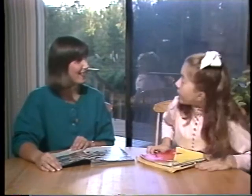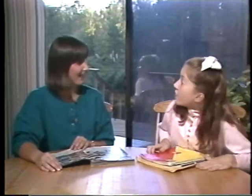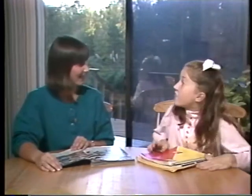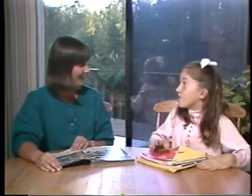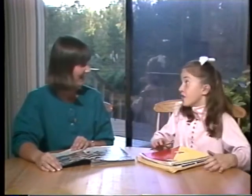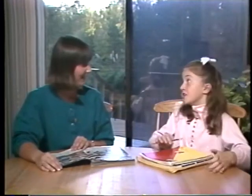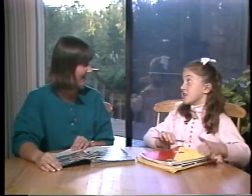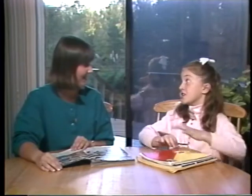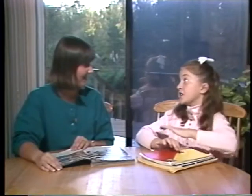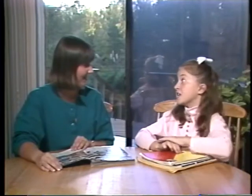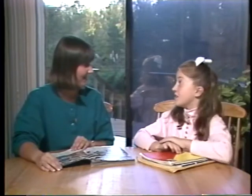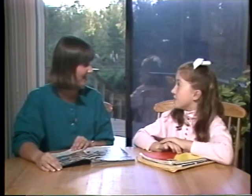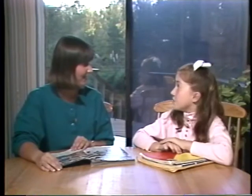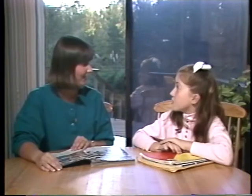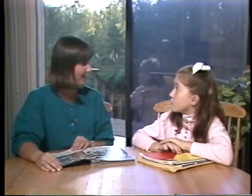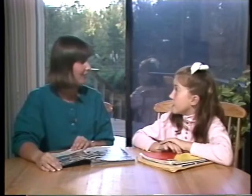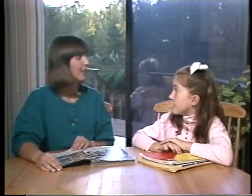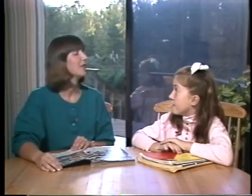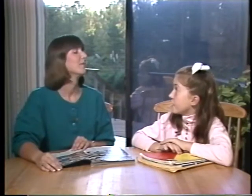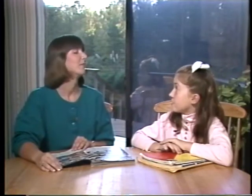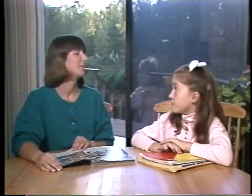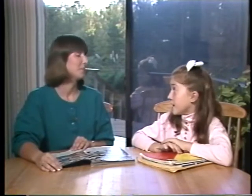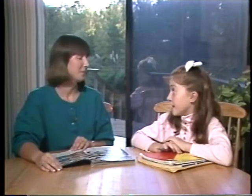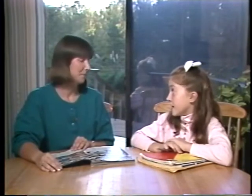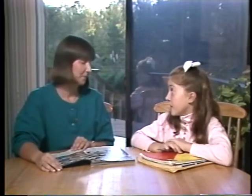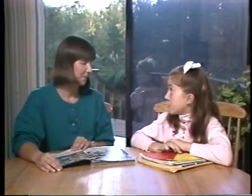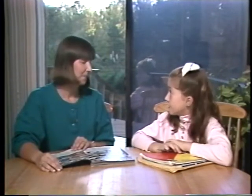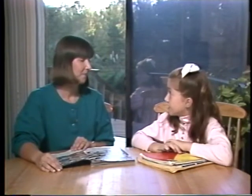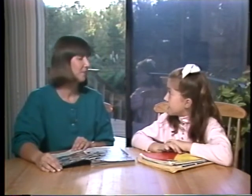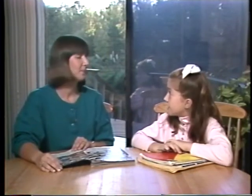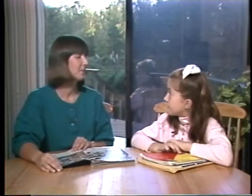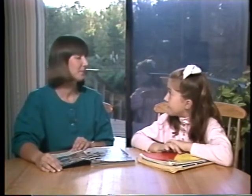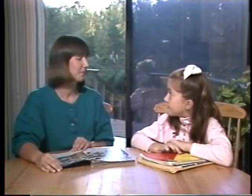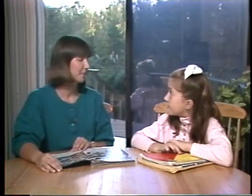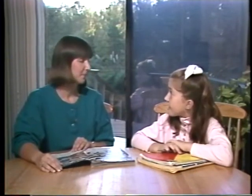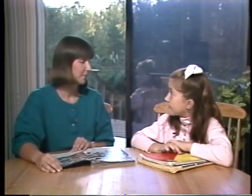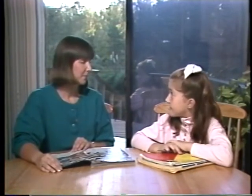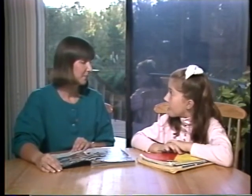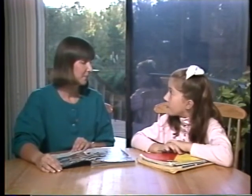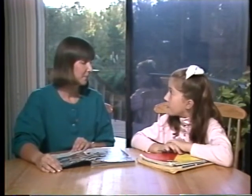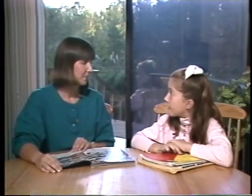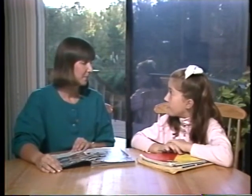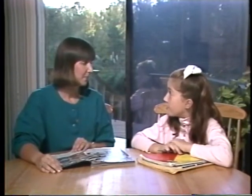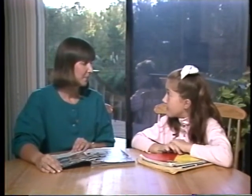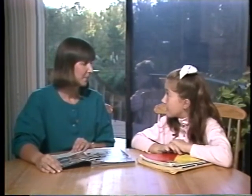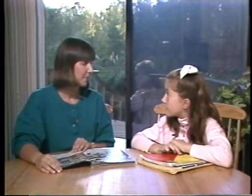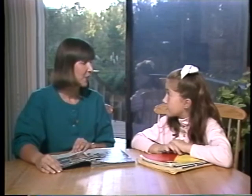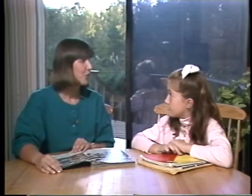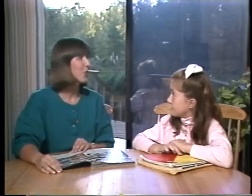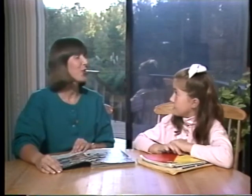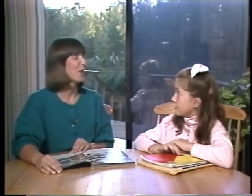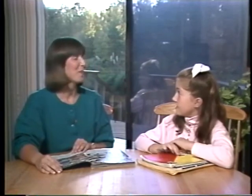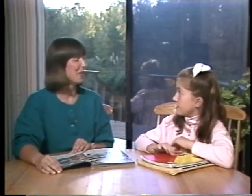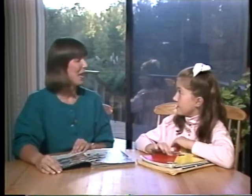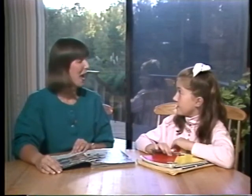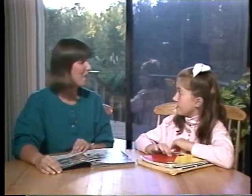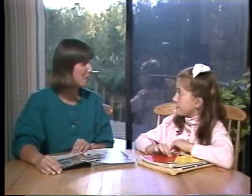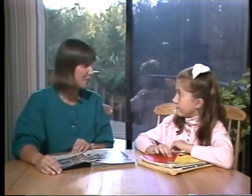The Frederick's Church students will be here next week. Will you teach me food signs and help me plan their meals? Sure, I'd be happy to.